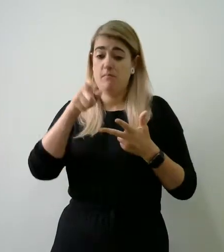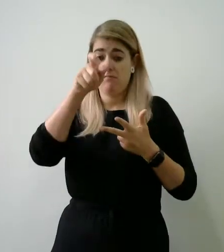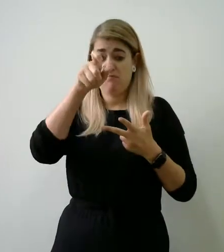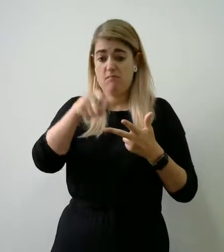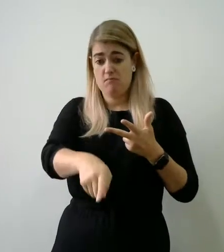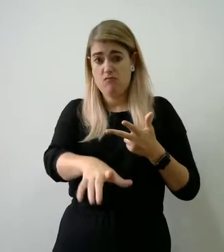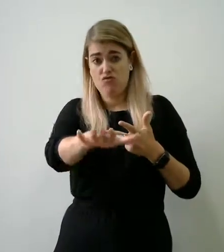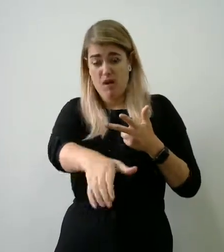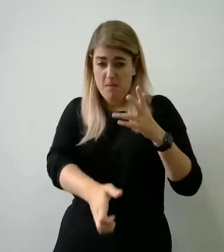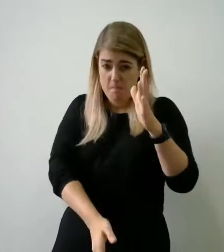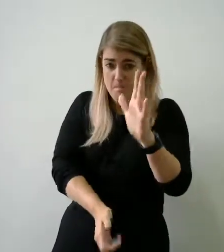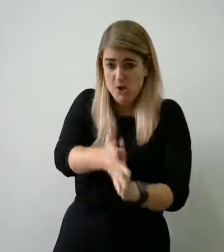scolding